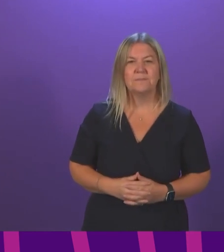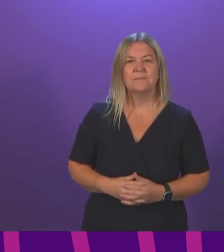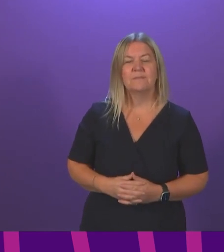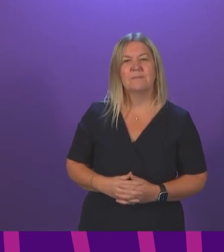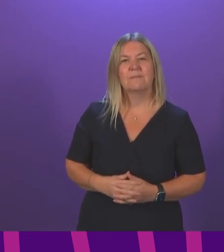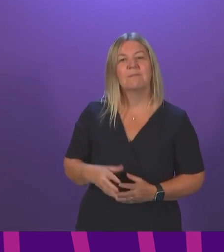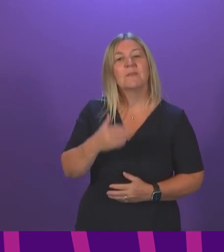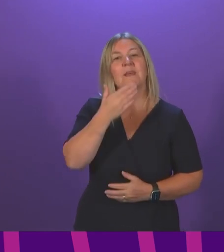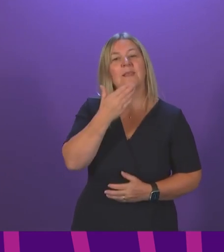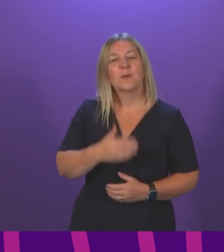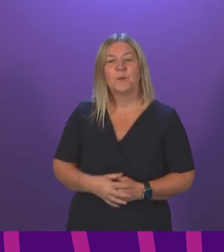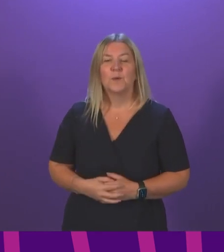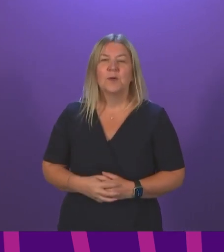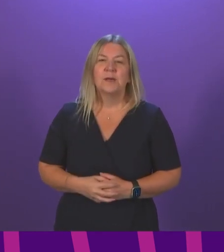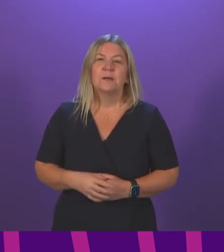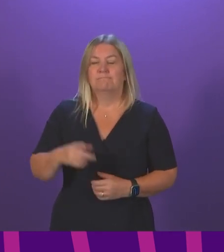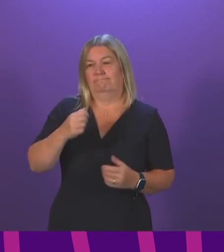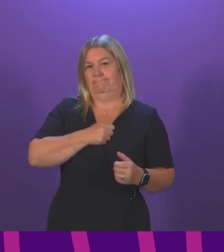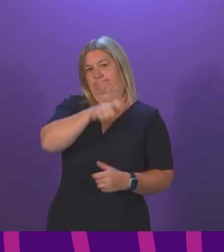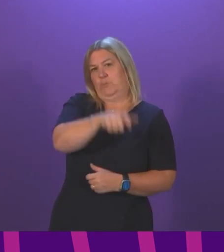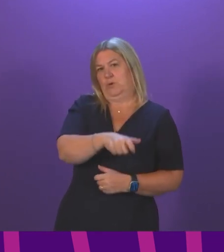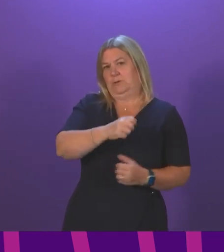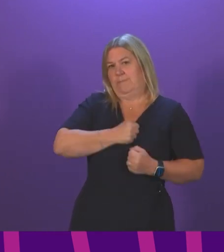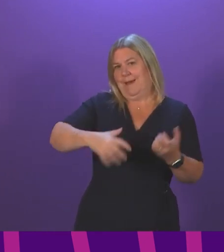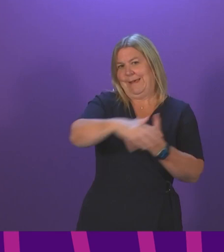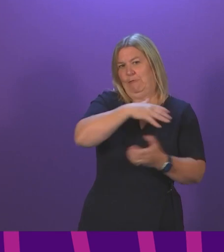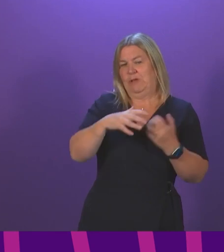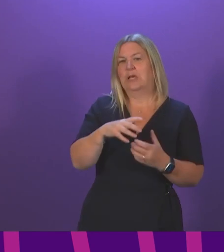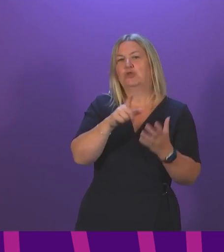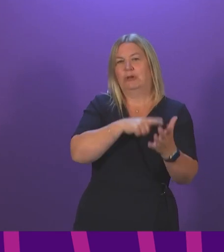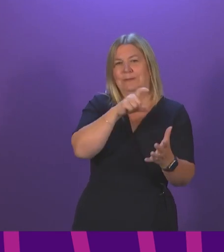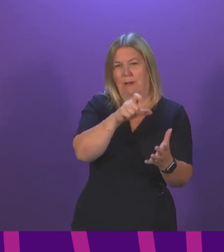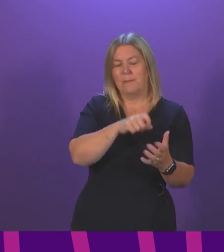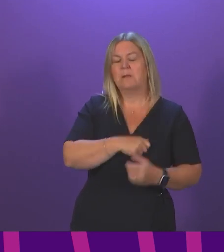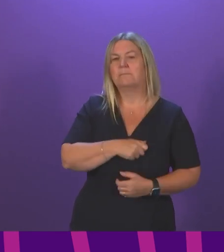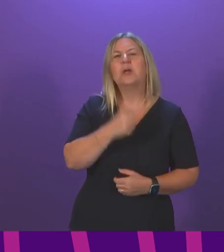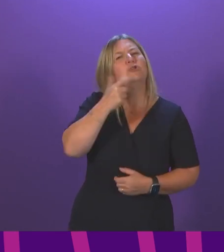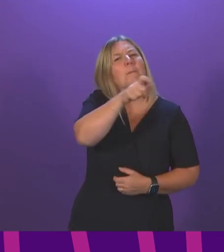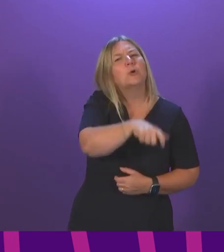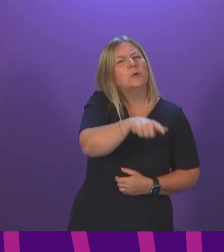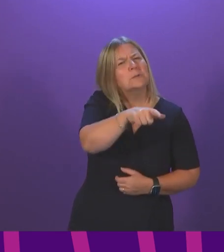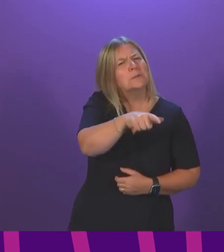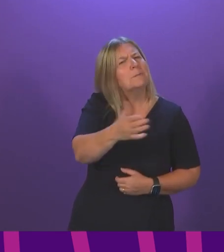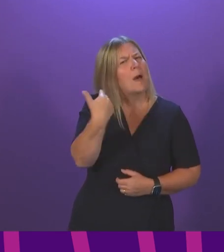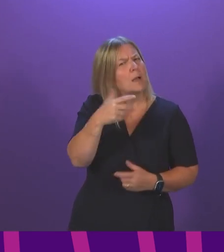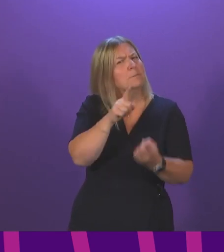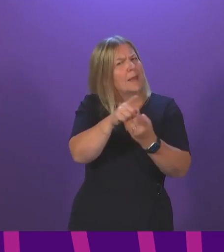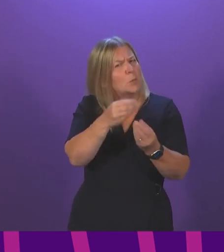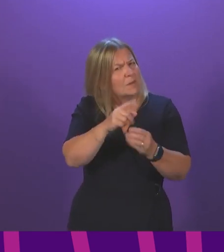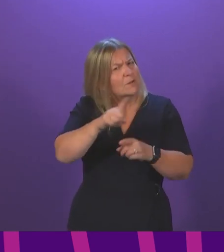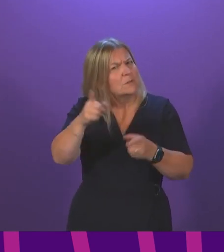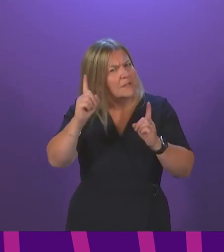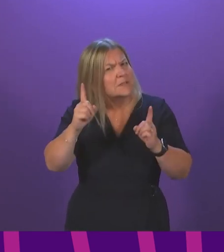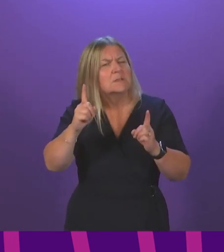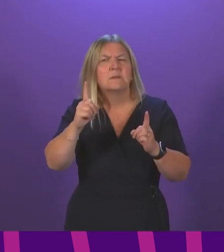Thank you, President Officer. My constituent Jason Campbell, a young person who I'm told has previously met with the First Minister and read a